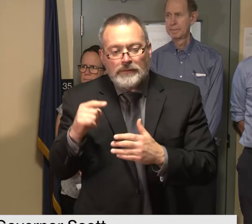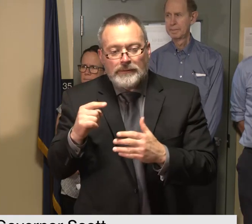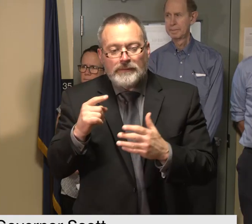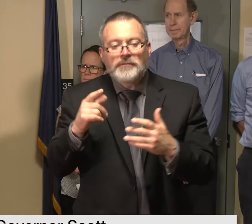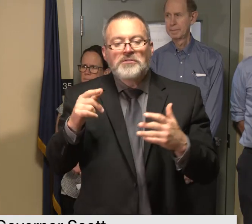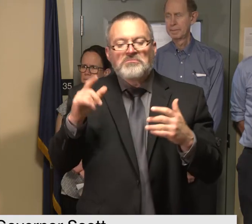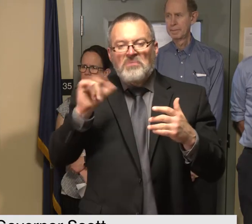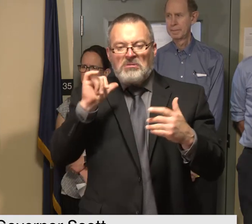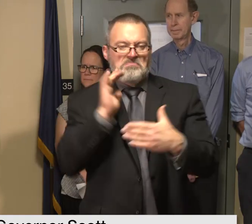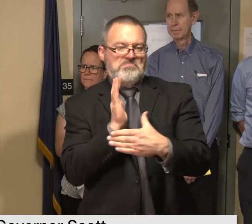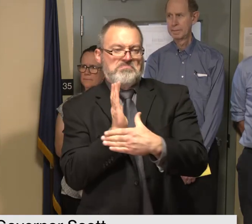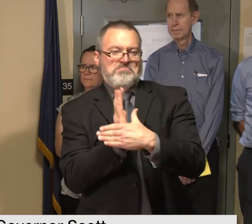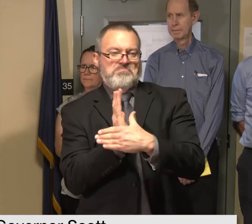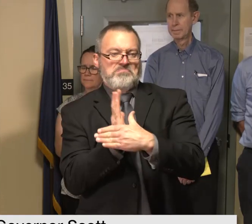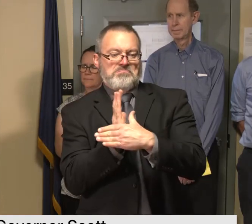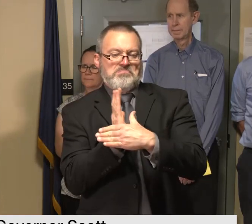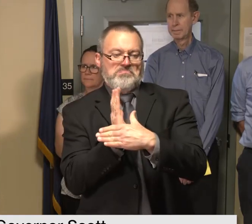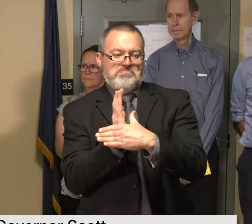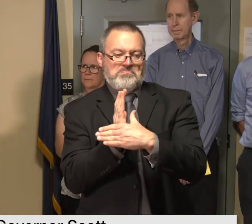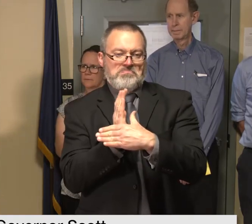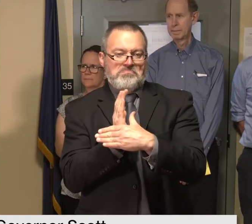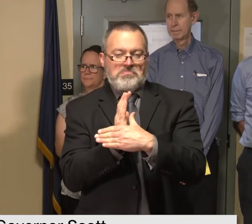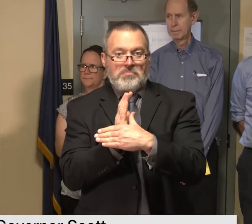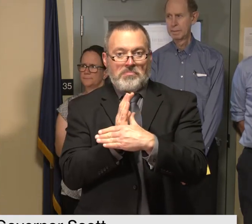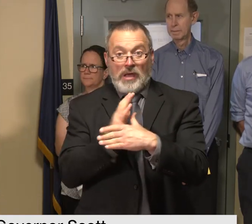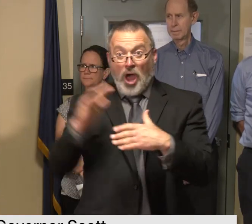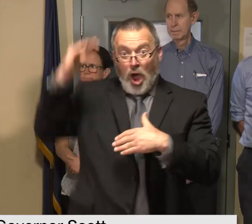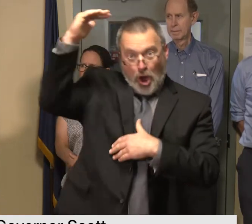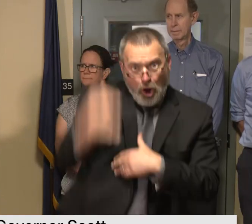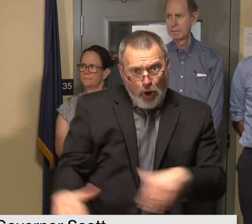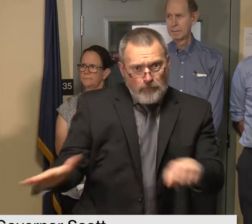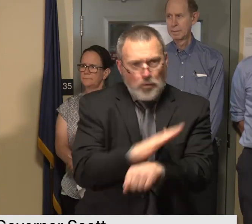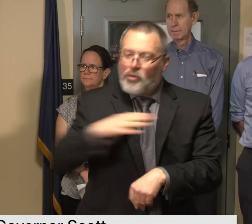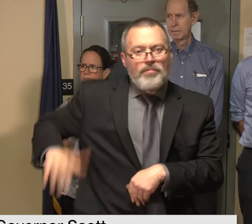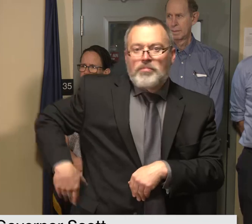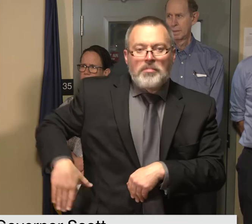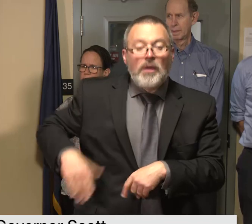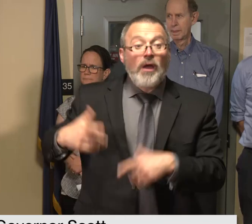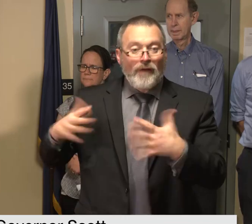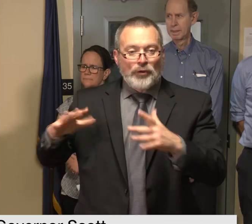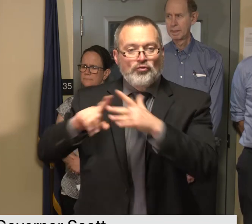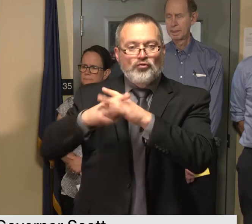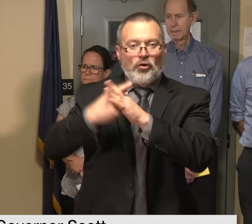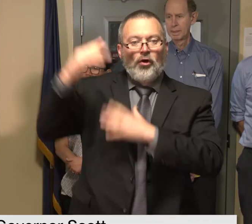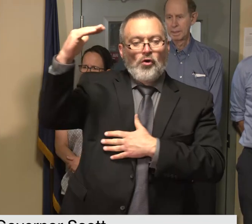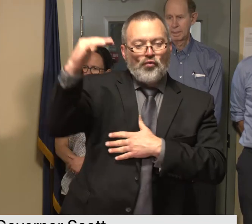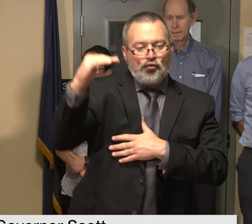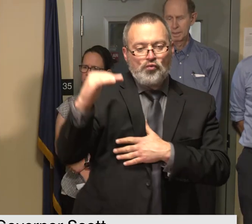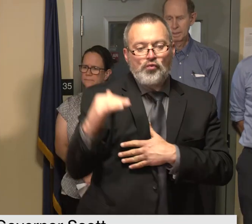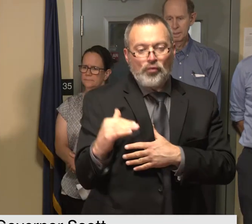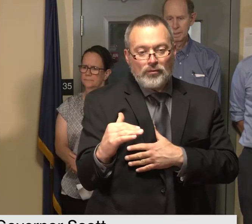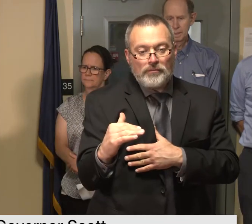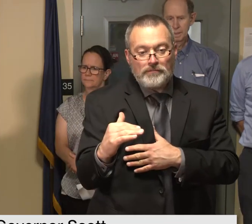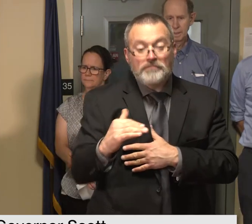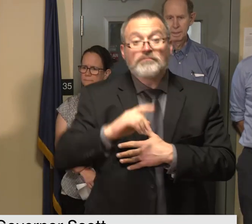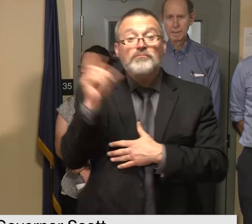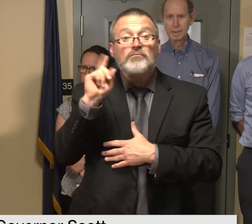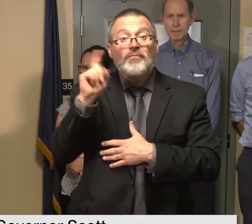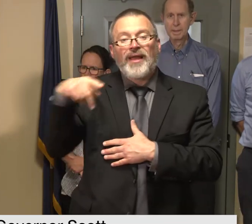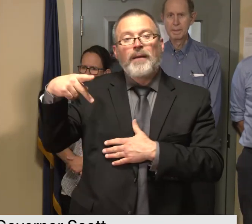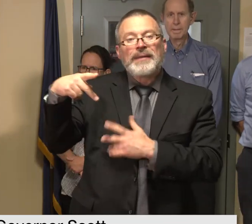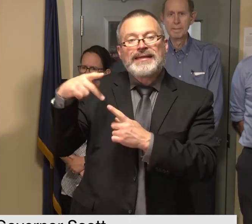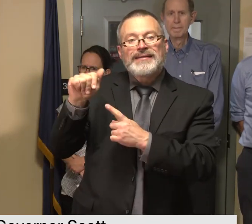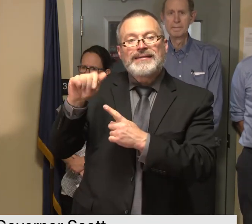were actively receding as of 8 o'clock this morning the possumcic River in possumcic